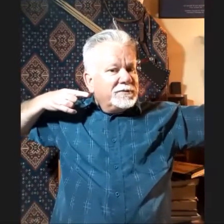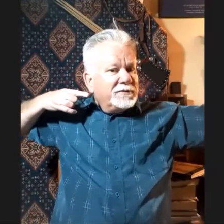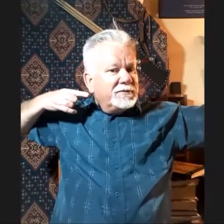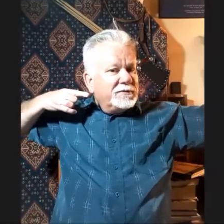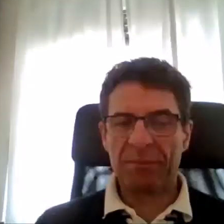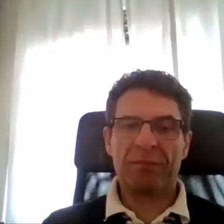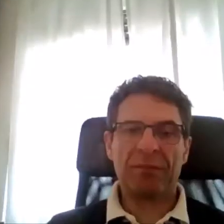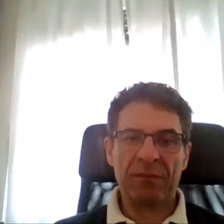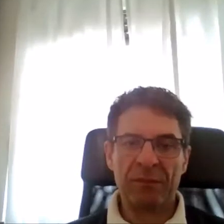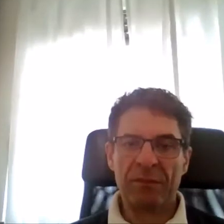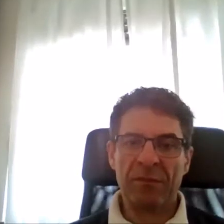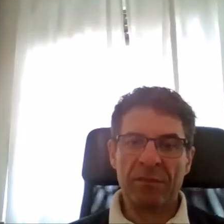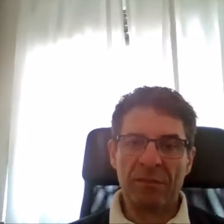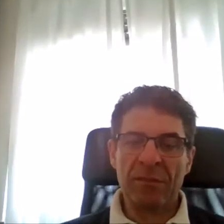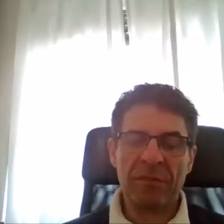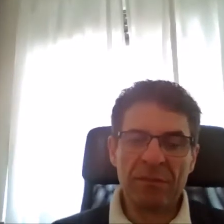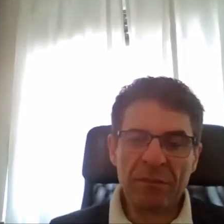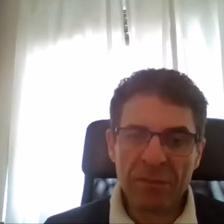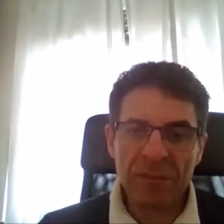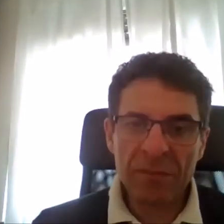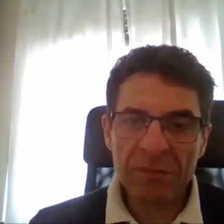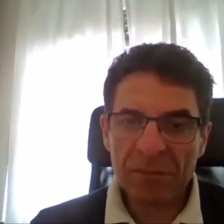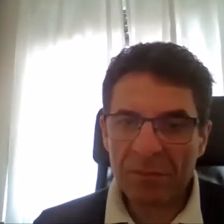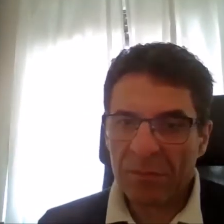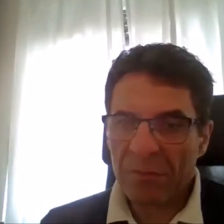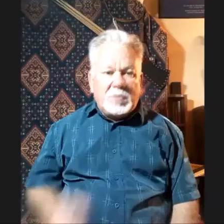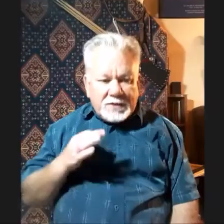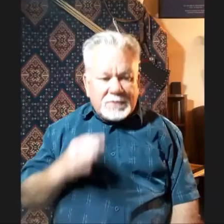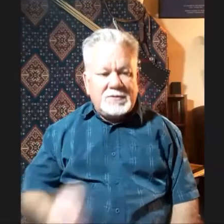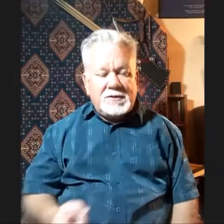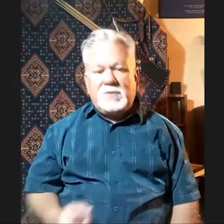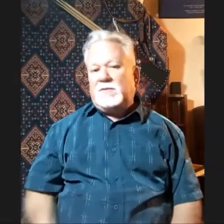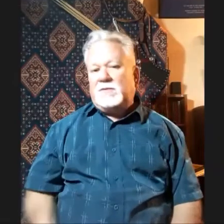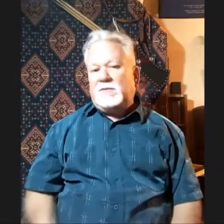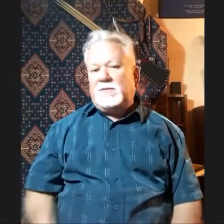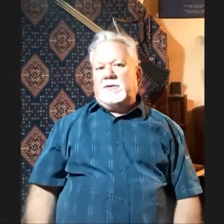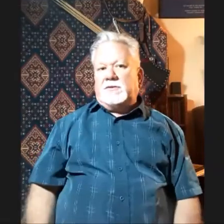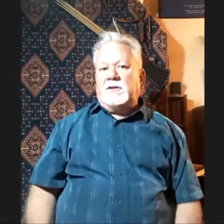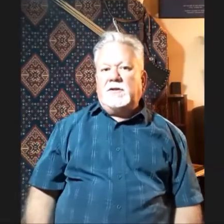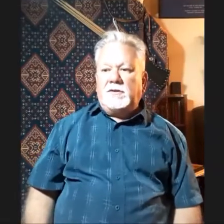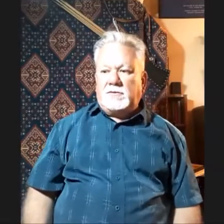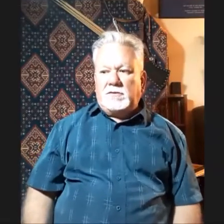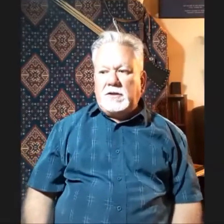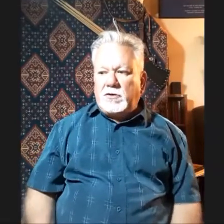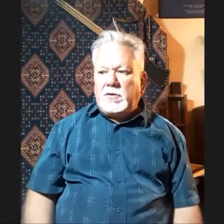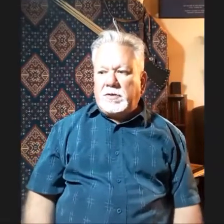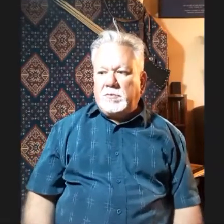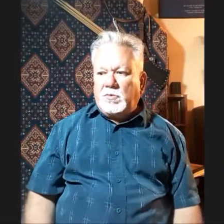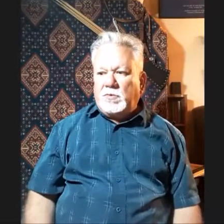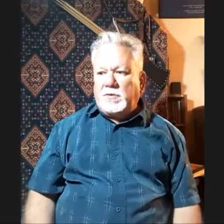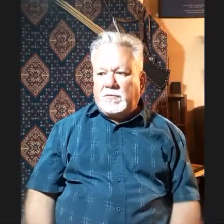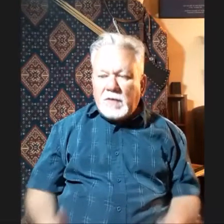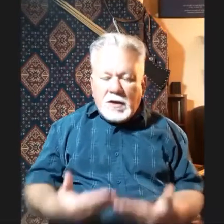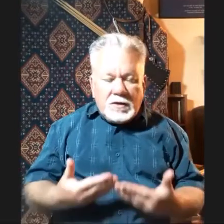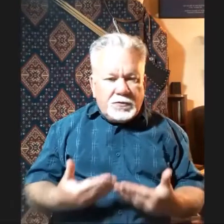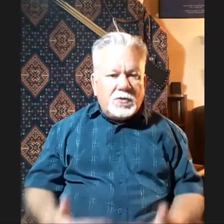Yes. And it's quite consistent. And I mean, consistency in archery is, is incredibly important because if you're not